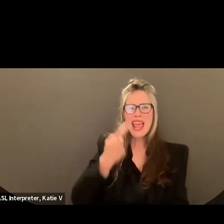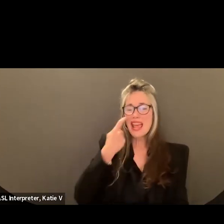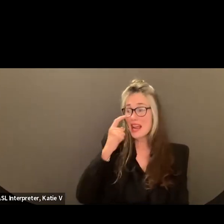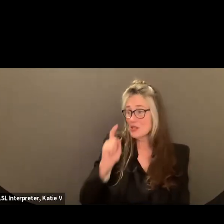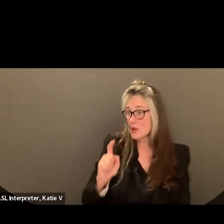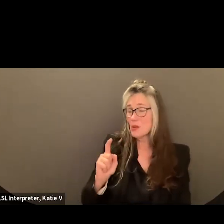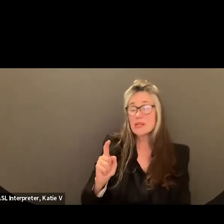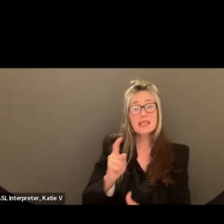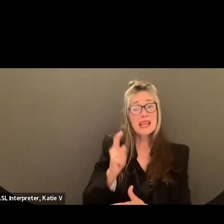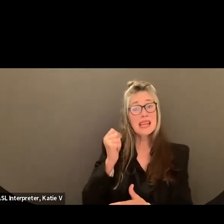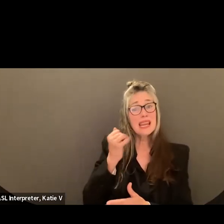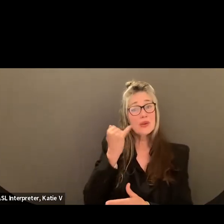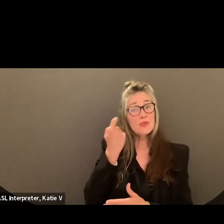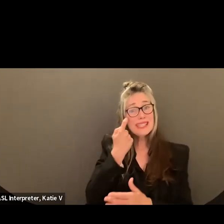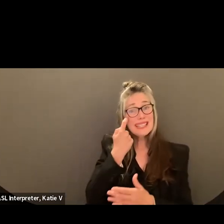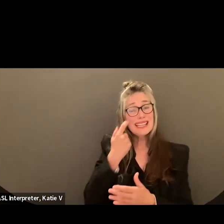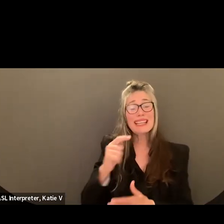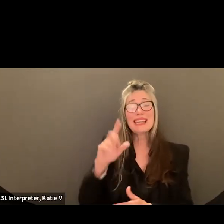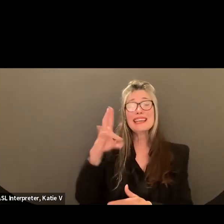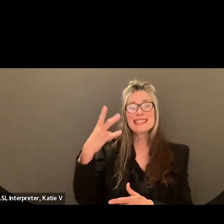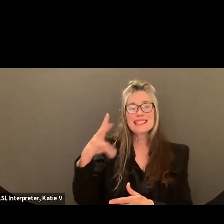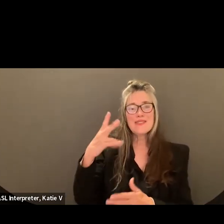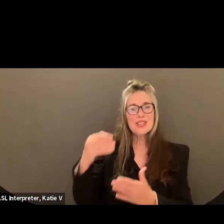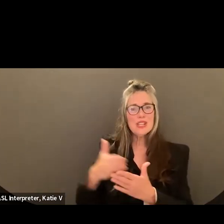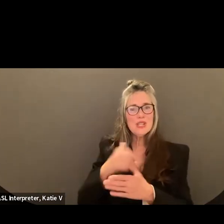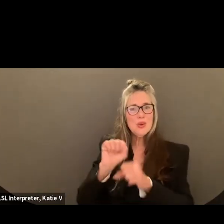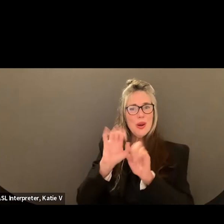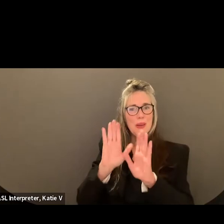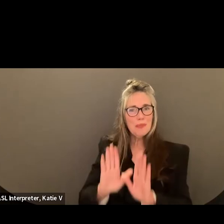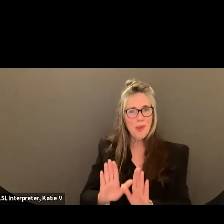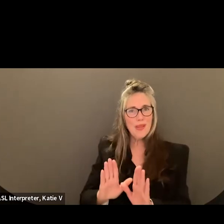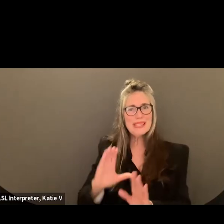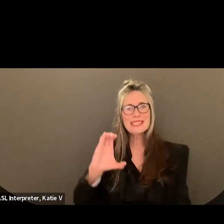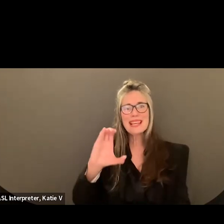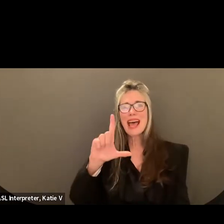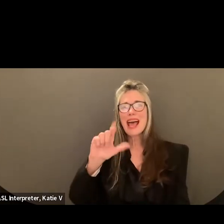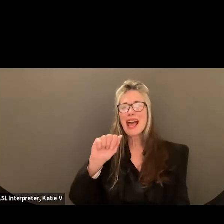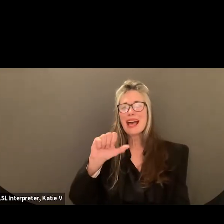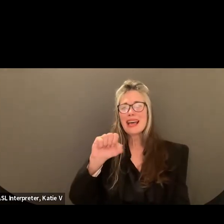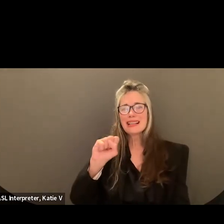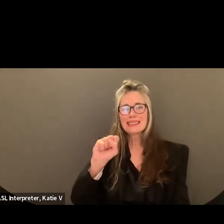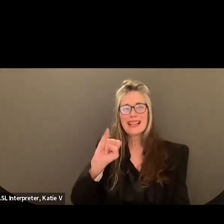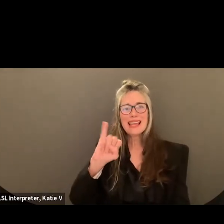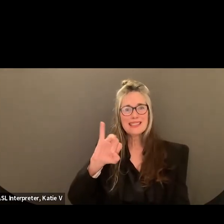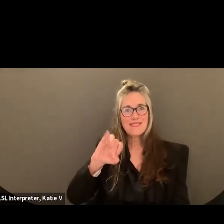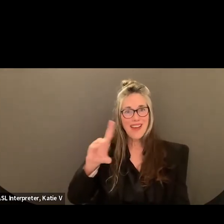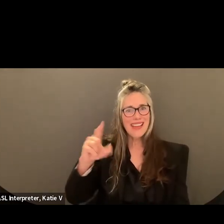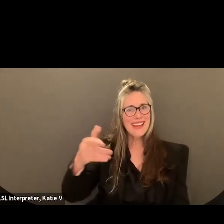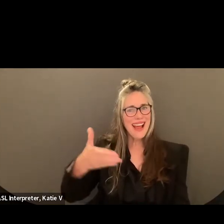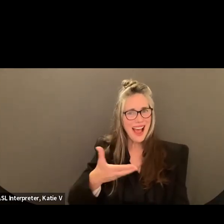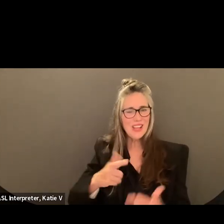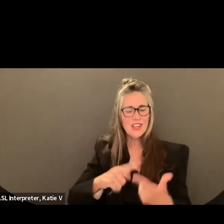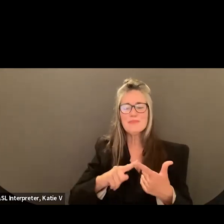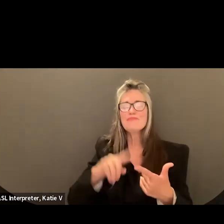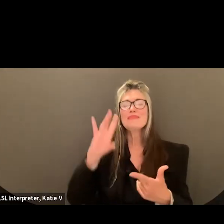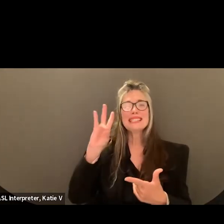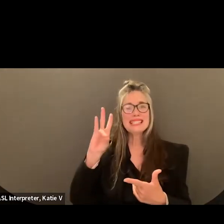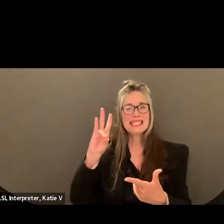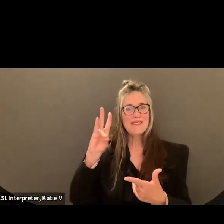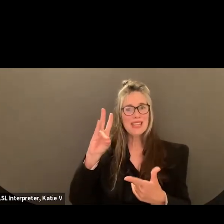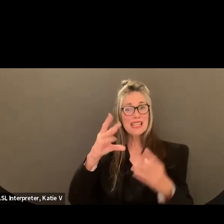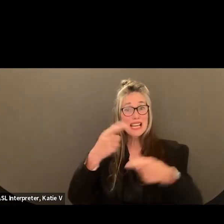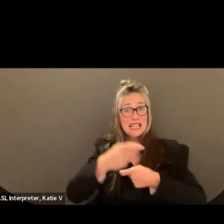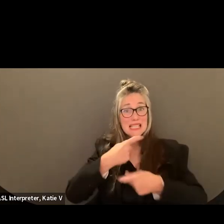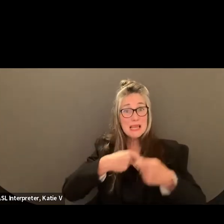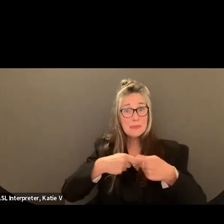have been hired and five more substitutes have been hired. And so just kudos to the HR department. I know they're working really,